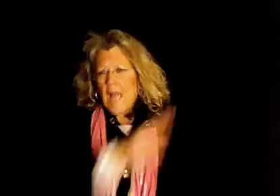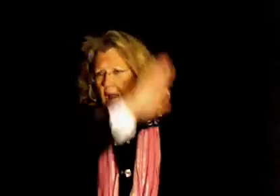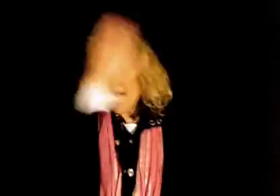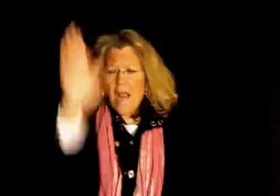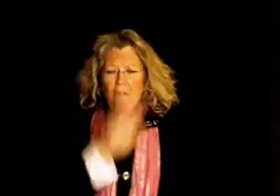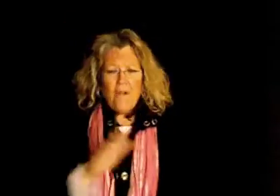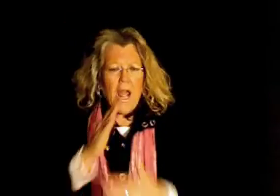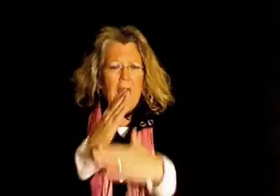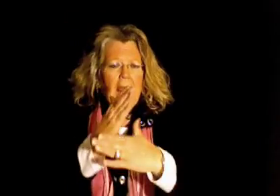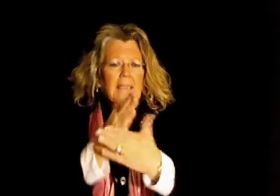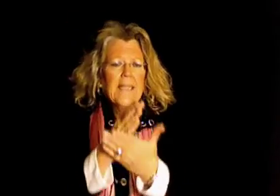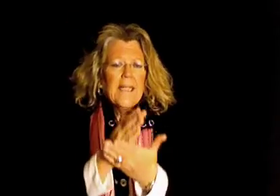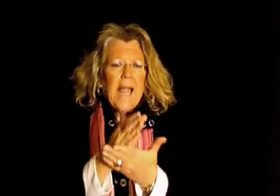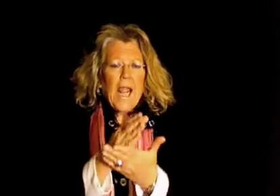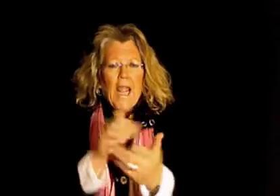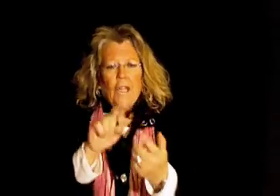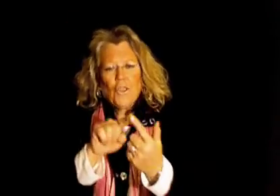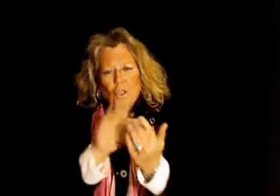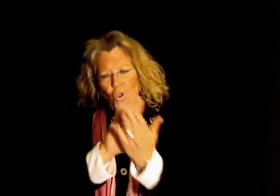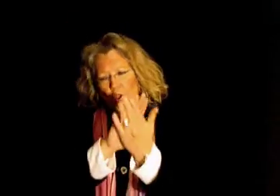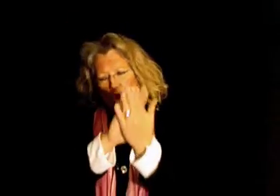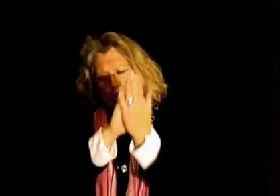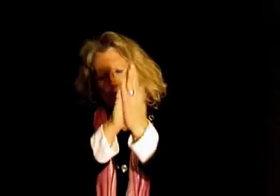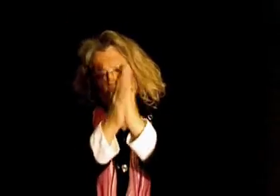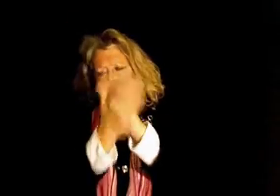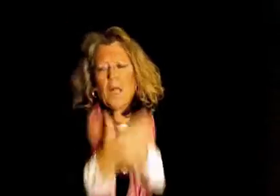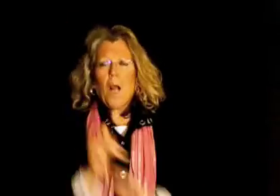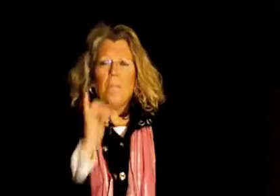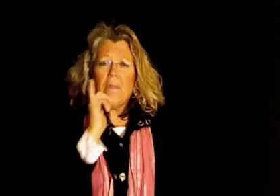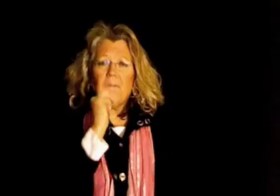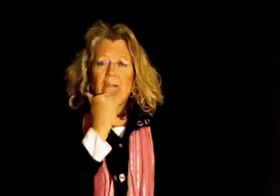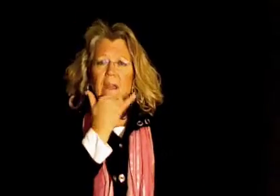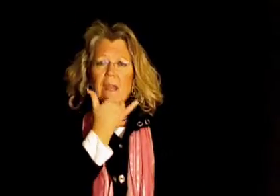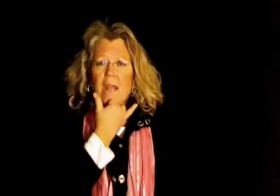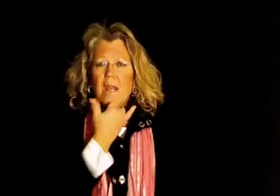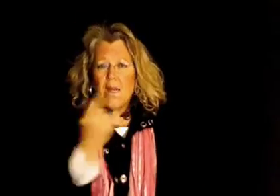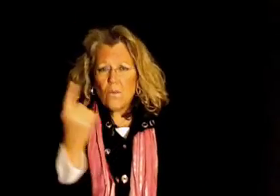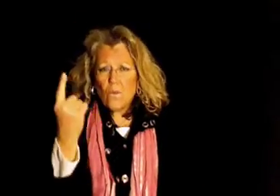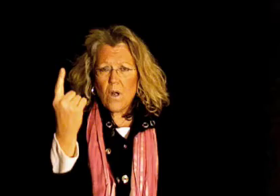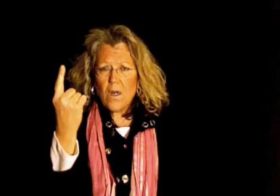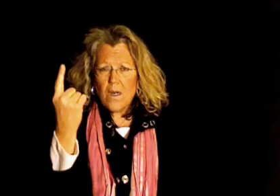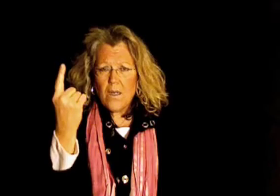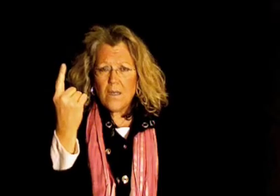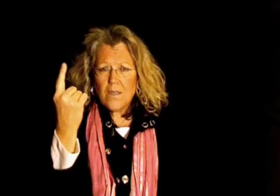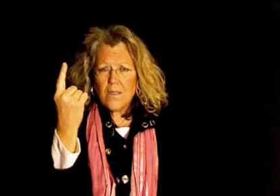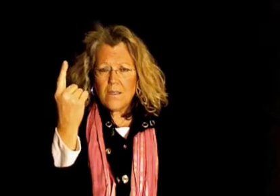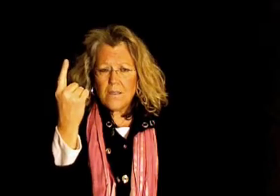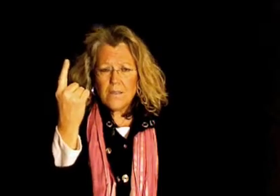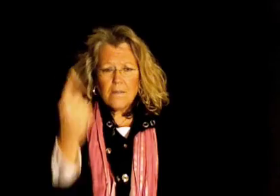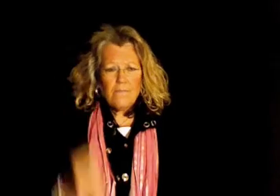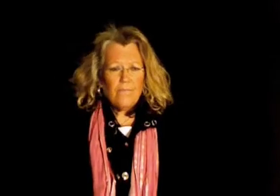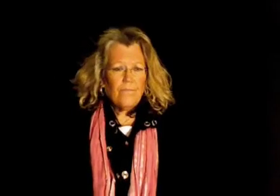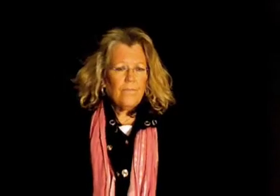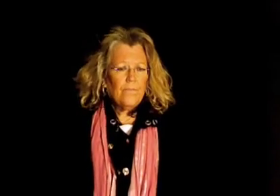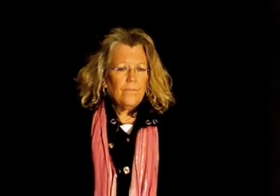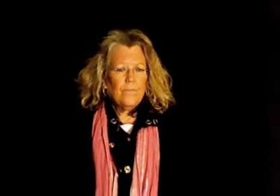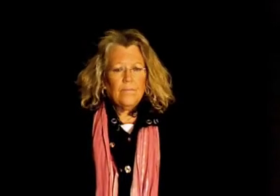Never hesitating to become the baby once